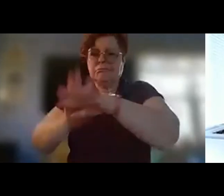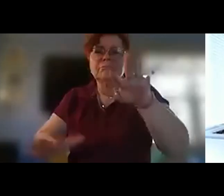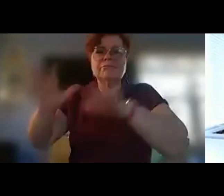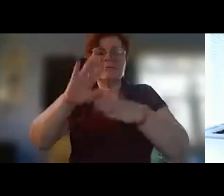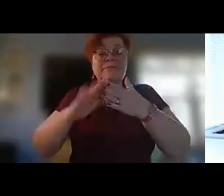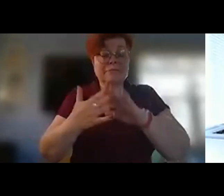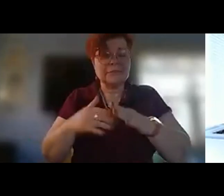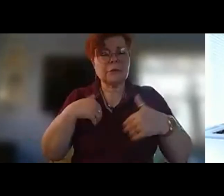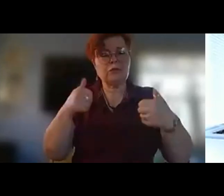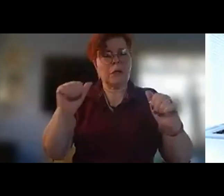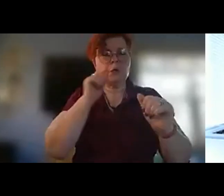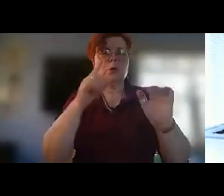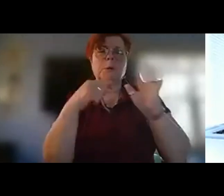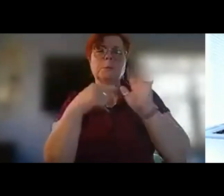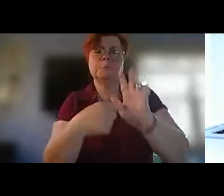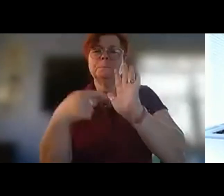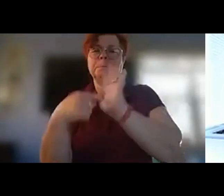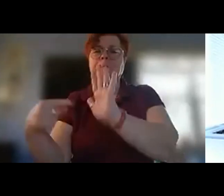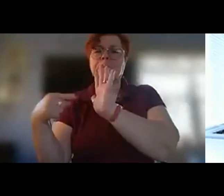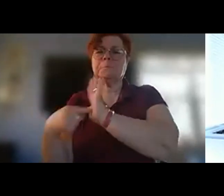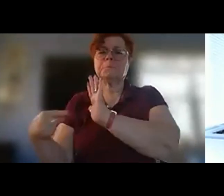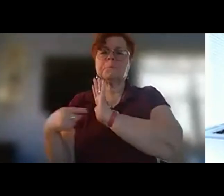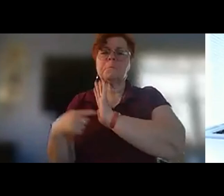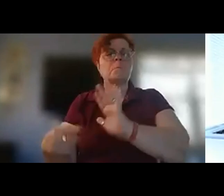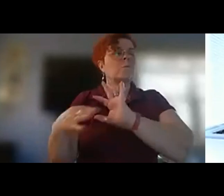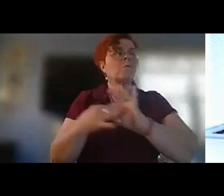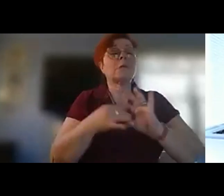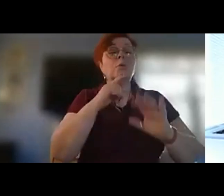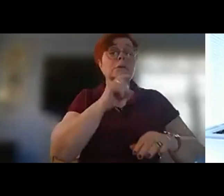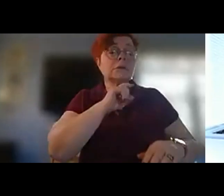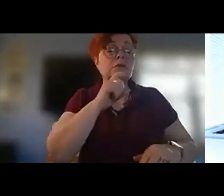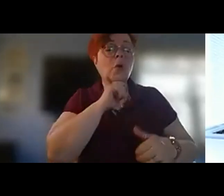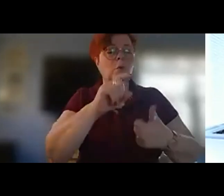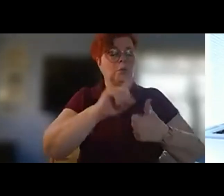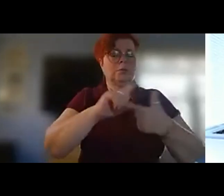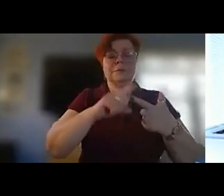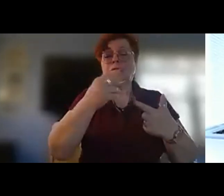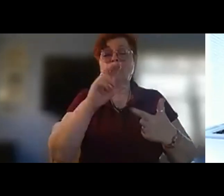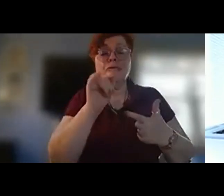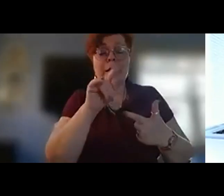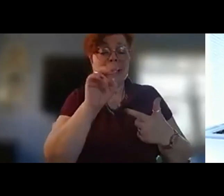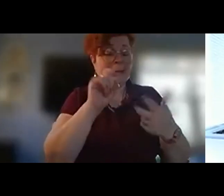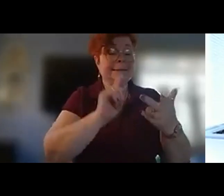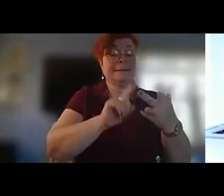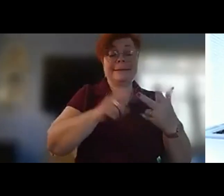other um had to do with stones and granite and history and all this sort of stuff well the one that i was asked to